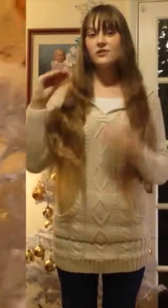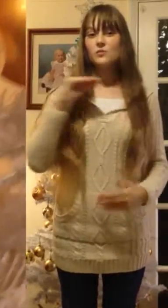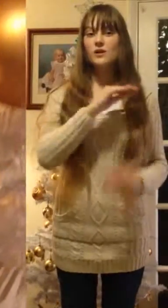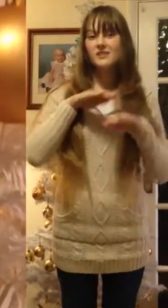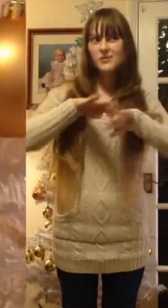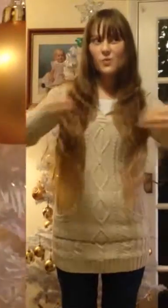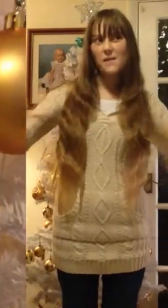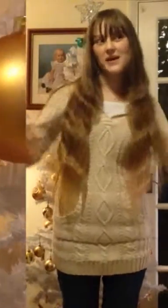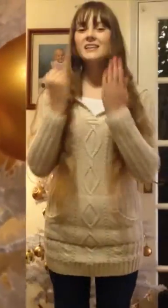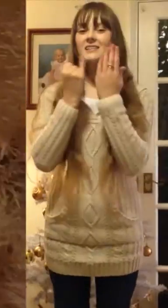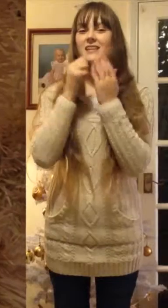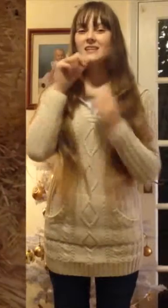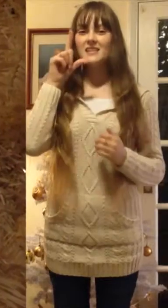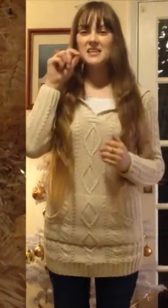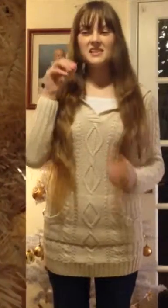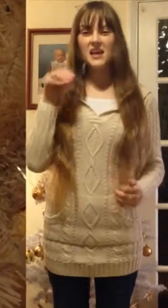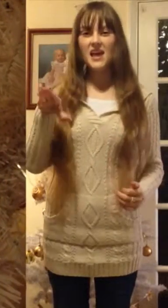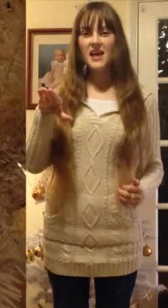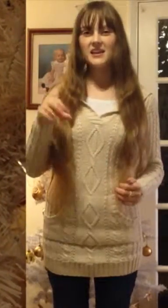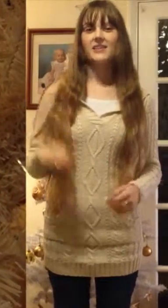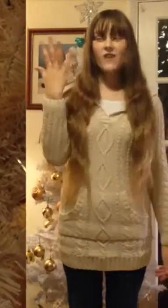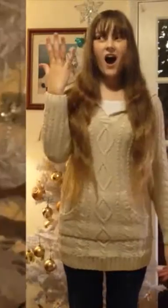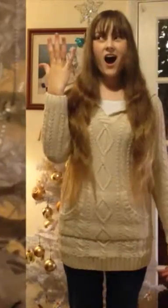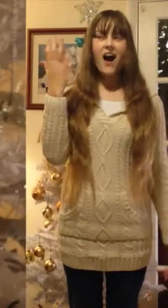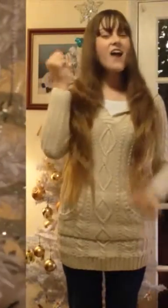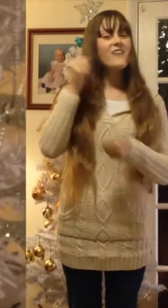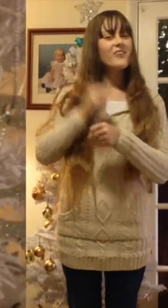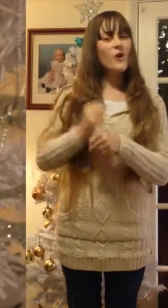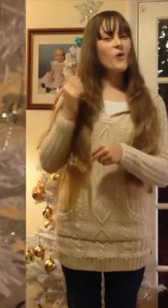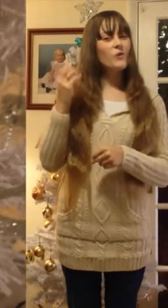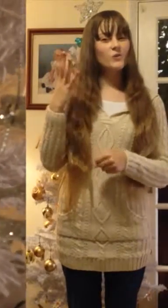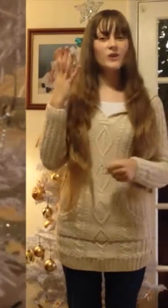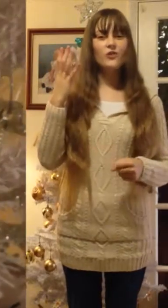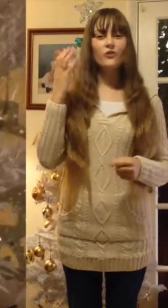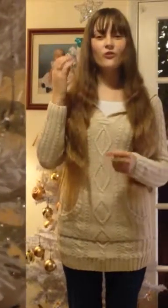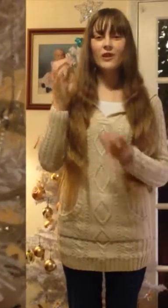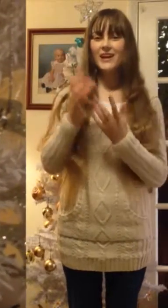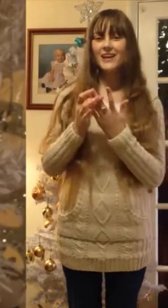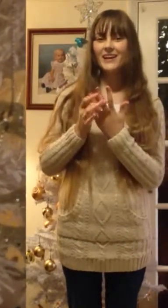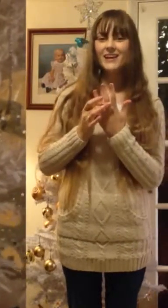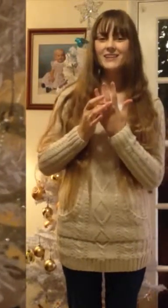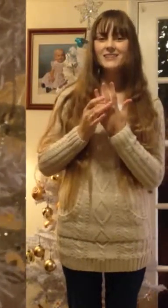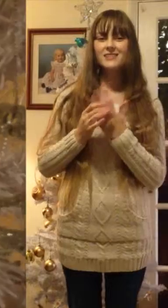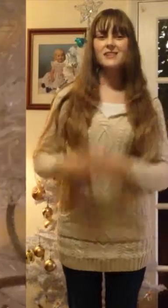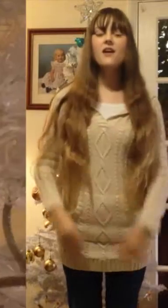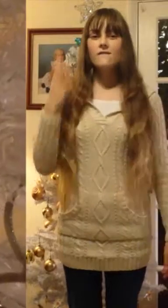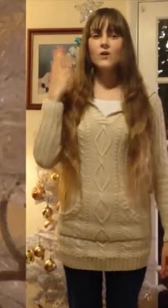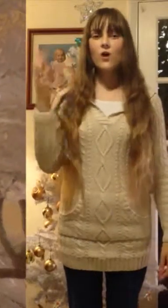swans a-swimming, six geese a-laying, five golden rings. Four